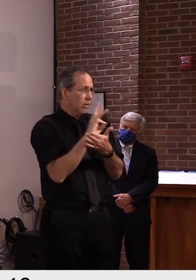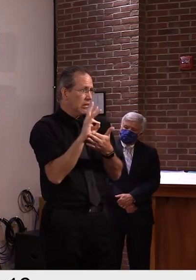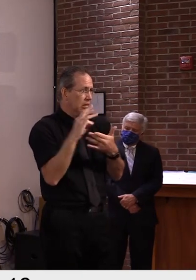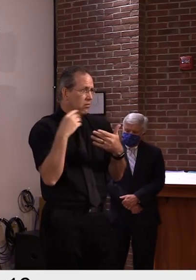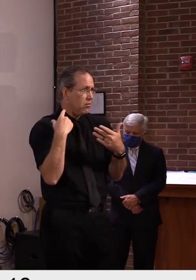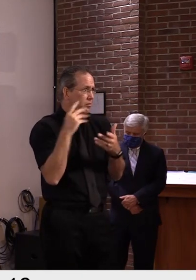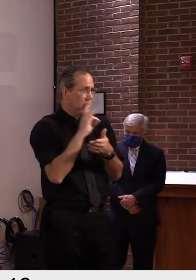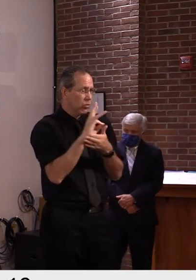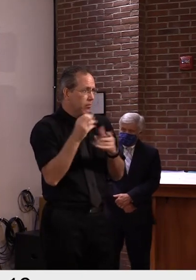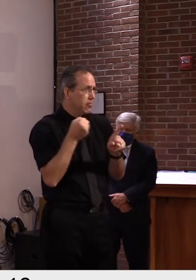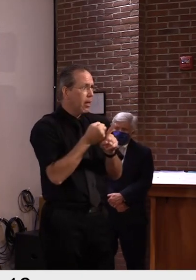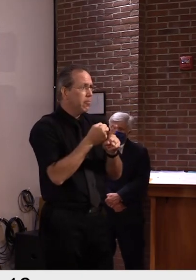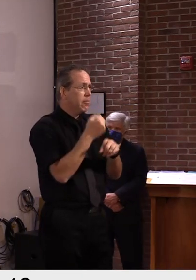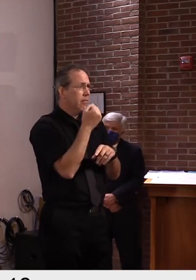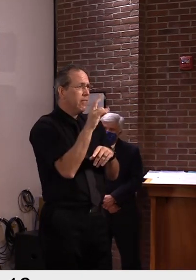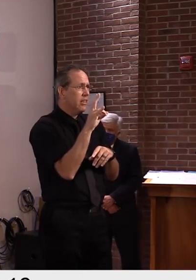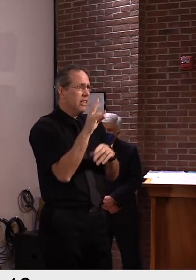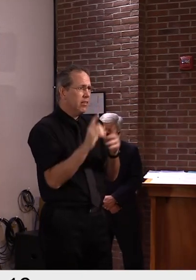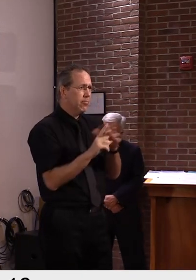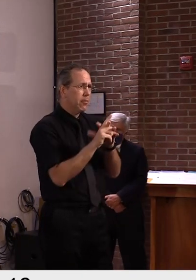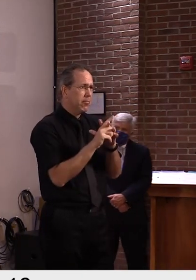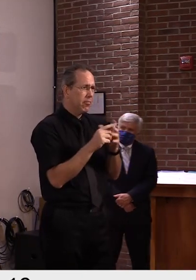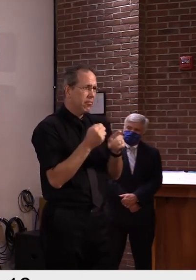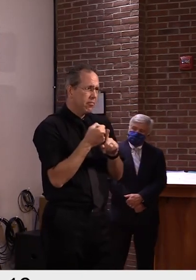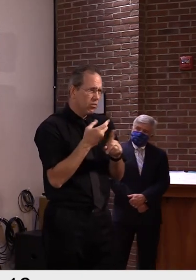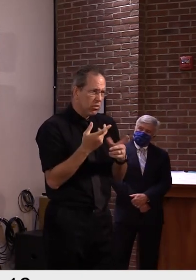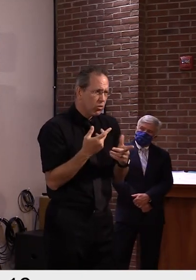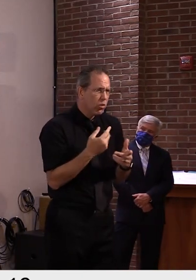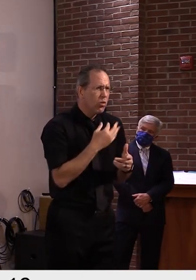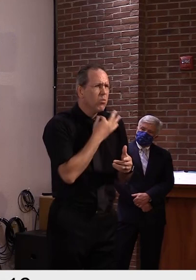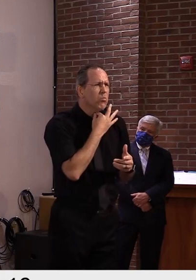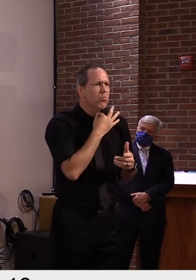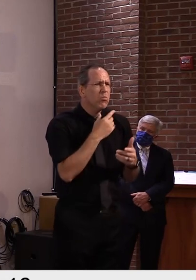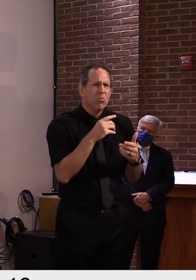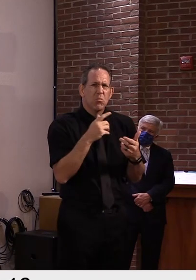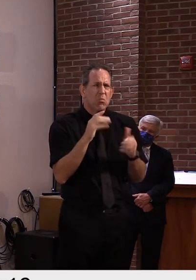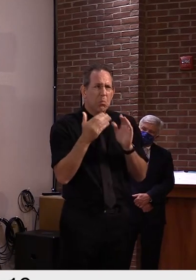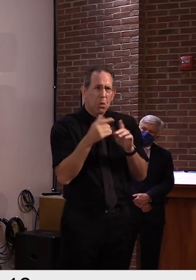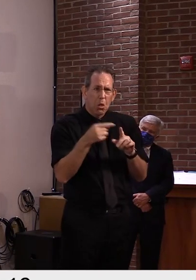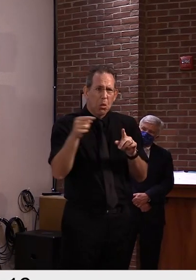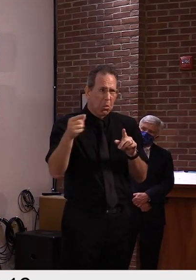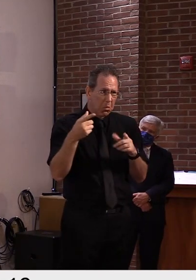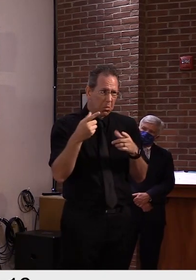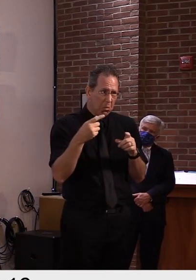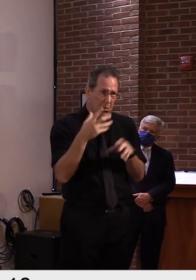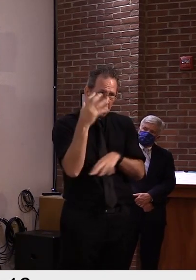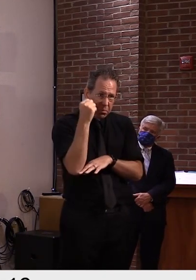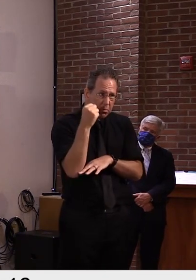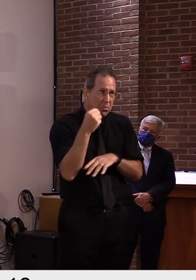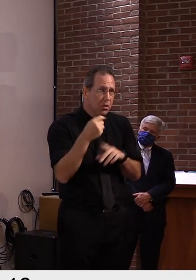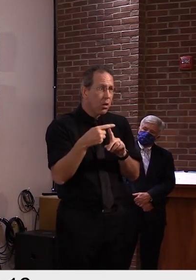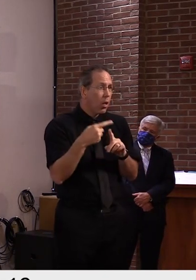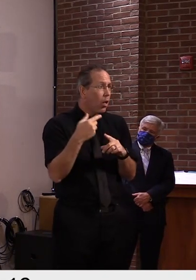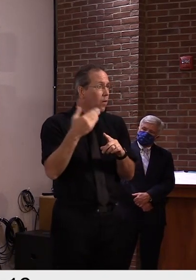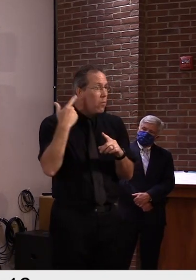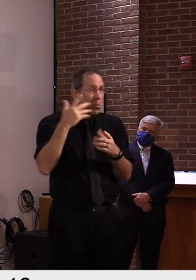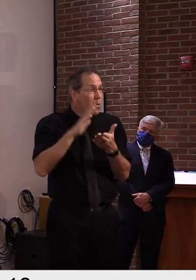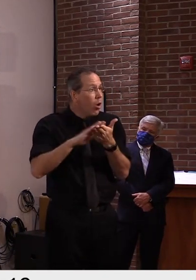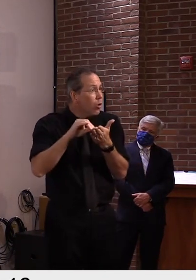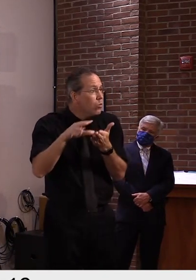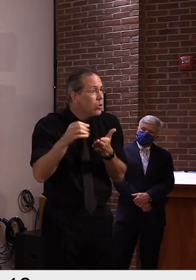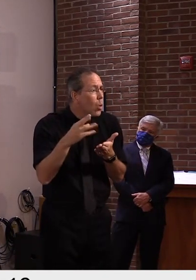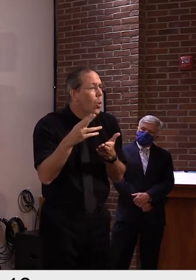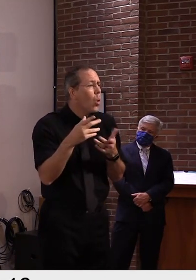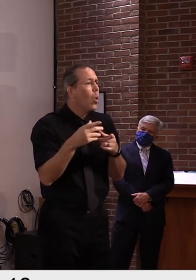what extent and, and how many of those cases appear to be attributed to, you know, college students returning to the area? And if, and if it's not